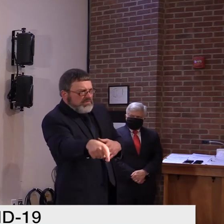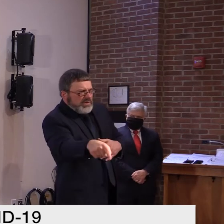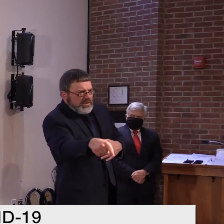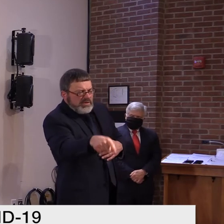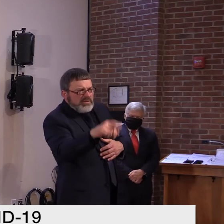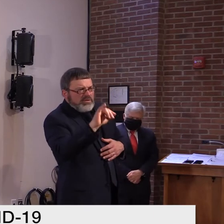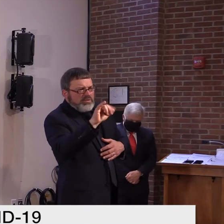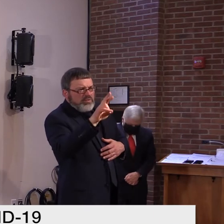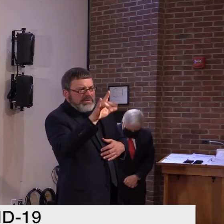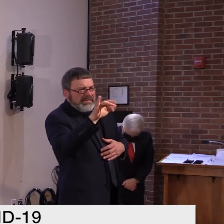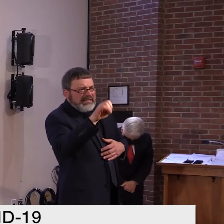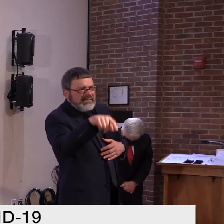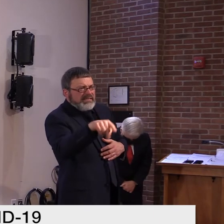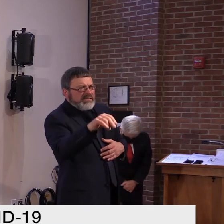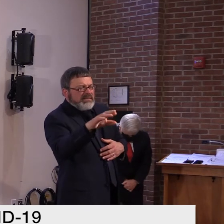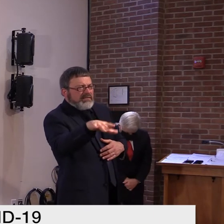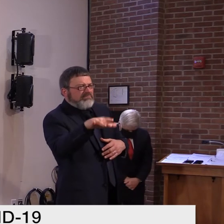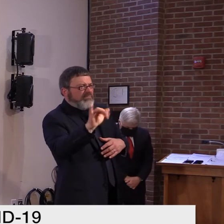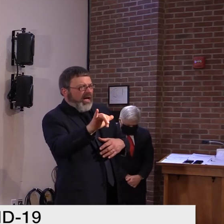Evermutter.